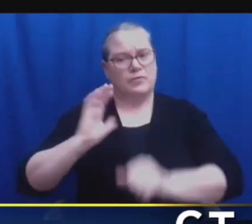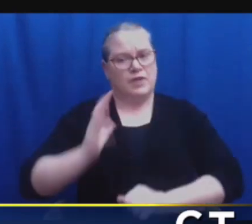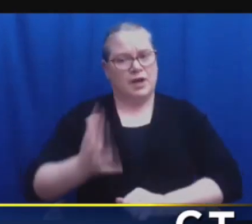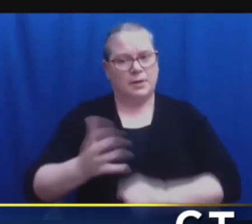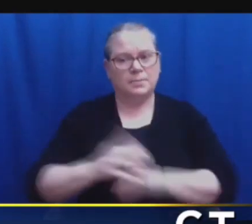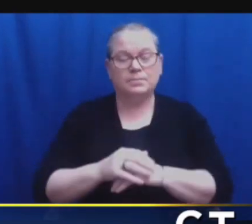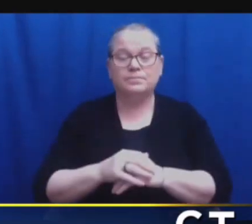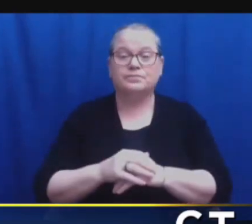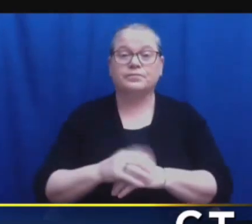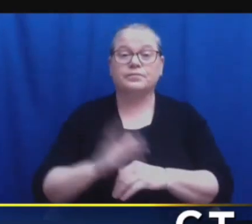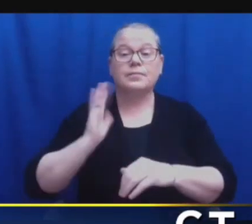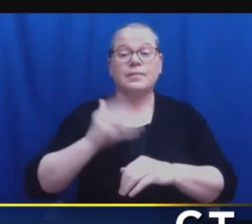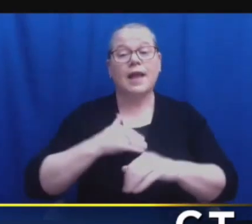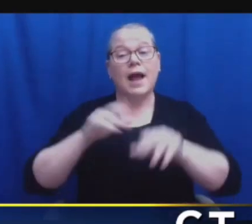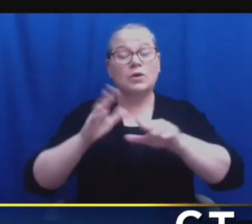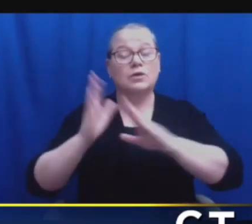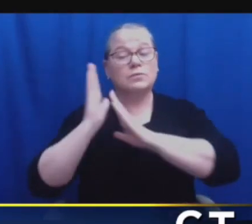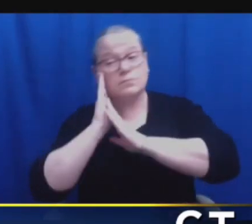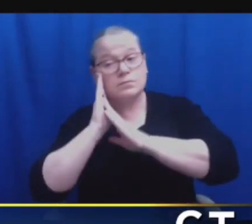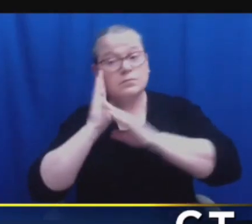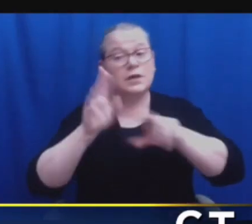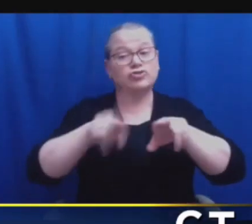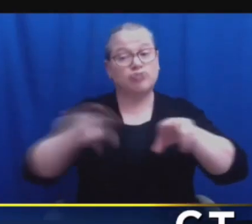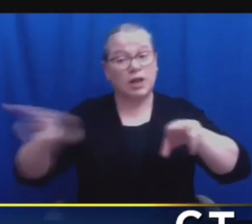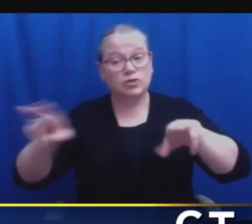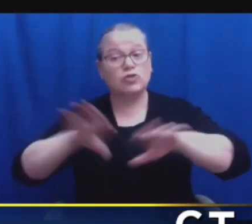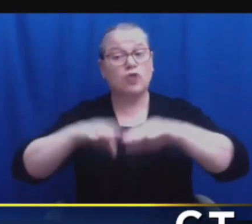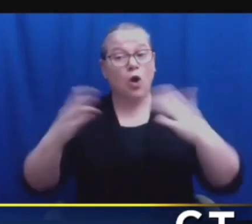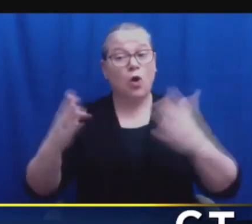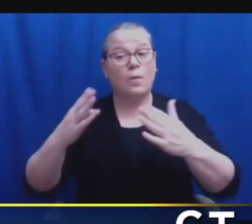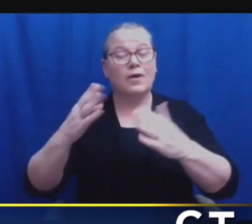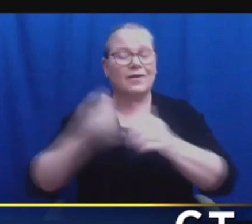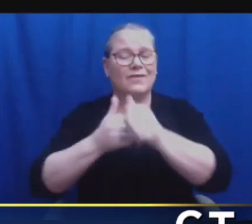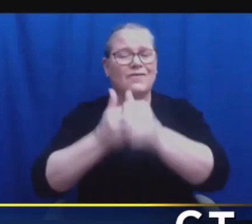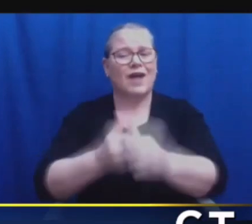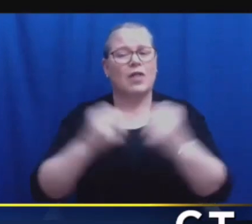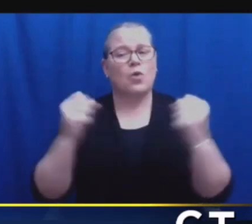to keep you safe. With that, Max, any quick questions?